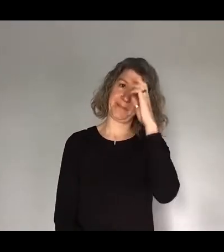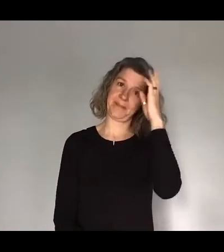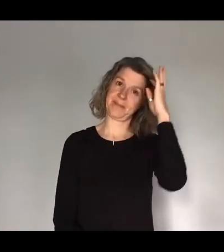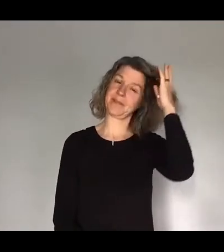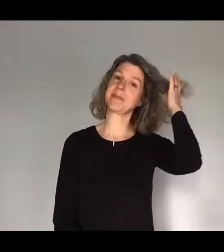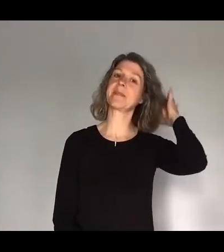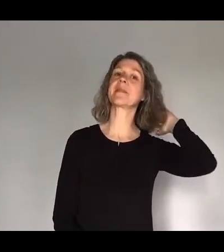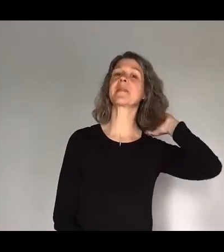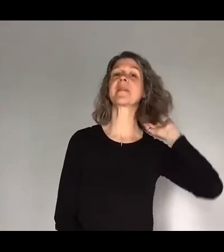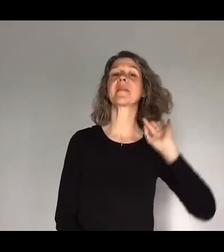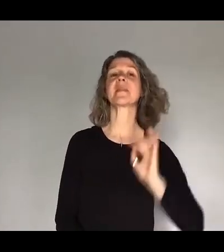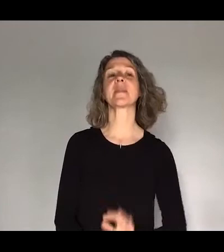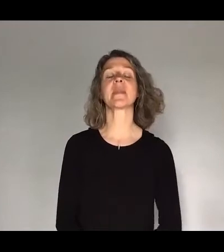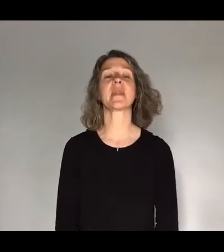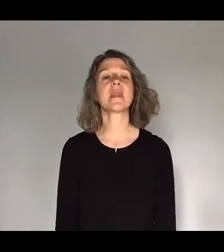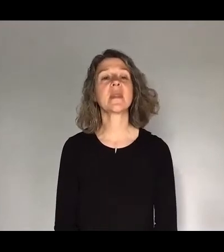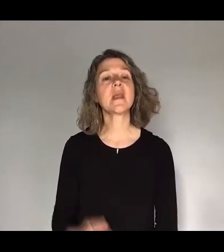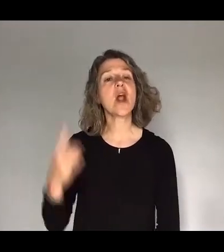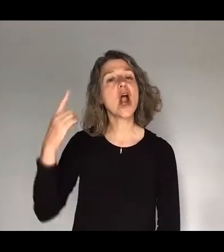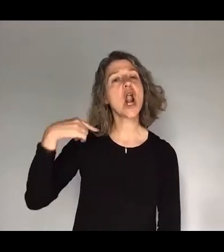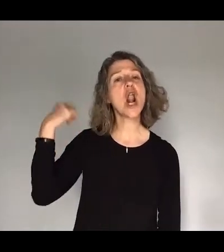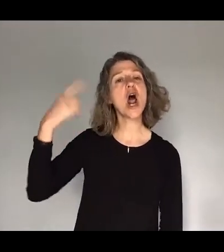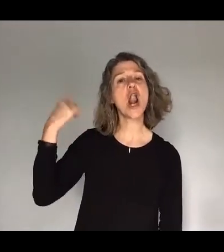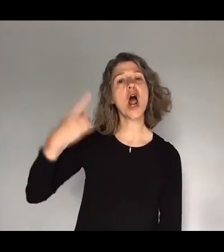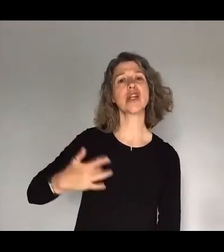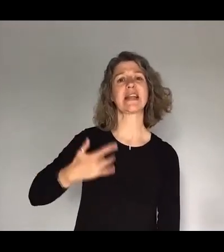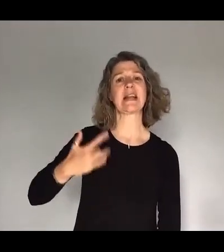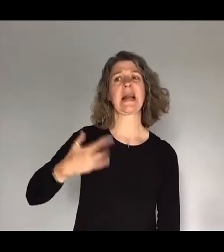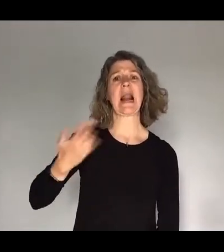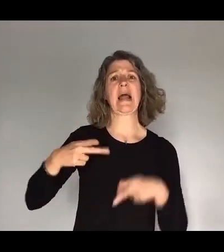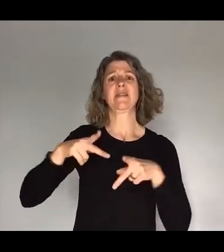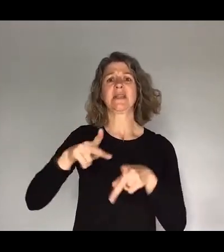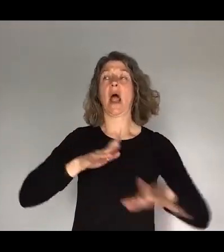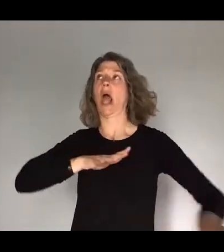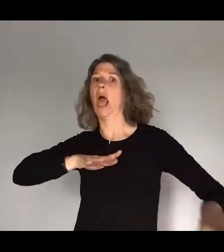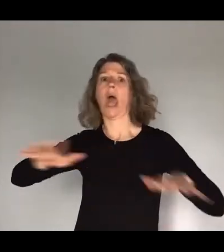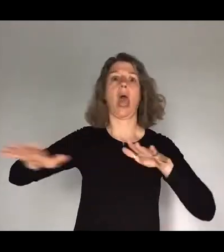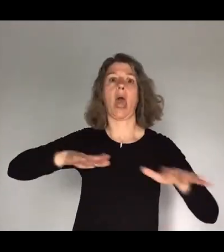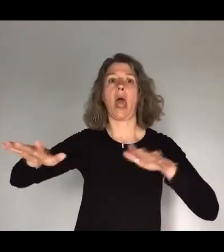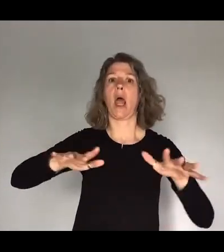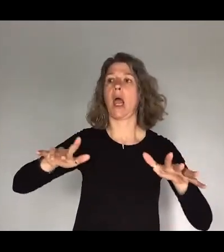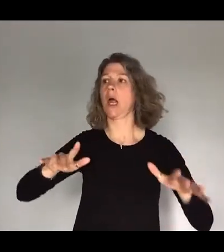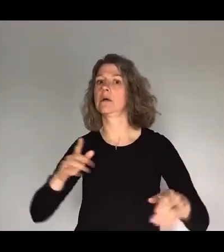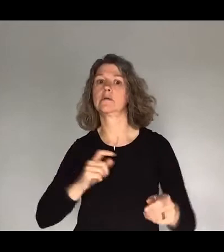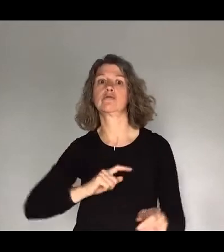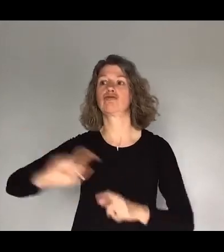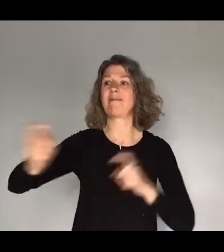The London lifestyle is hectic. You're constantly moving from A to B and da-da-da-da-da-da-da.